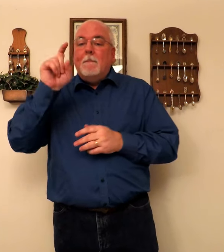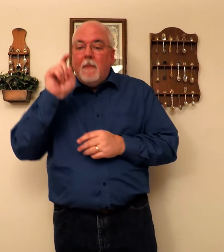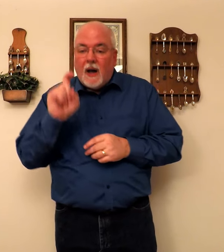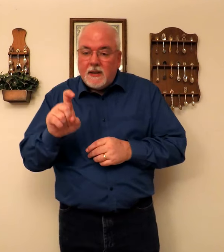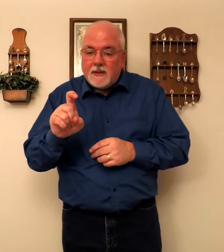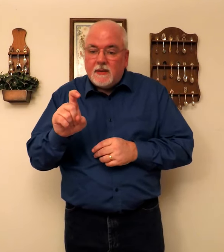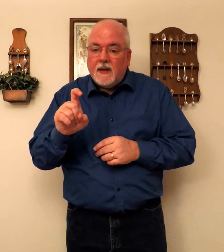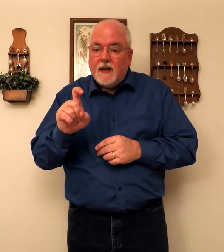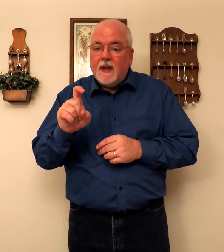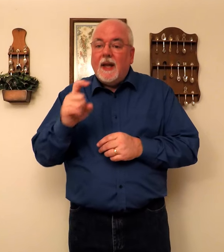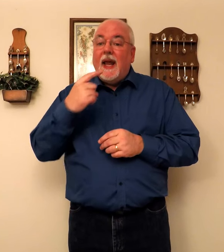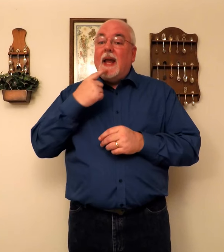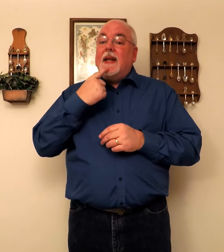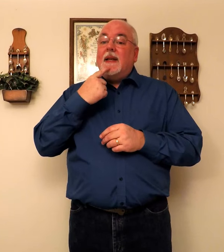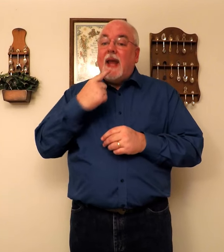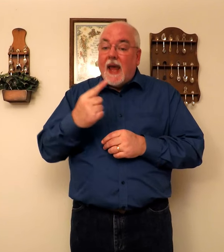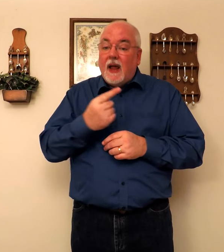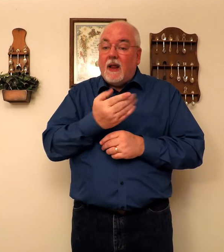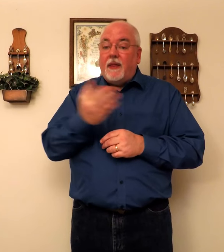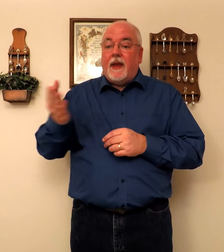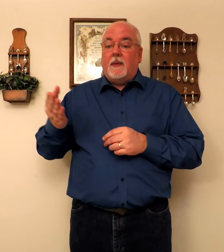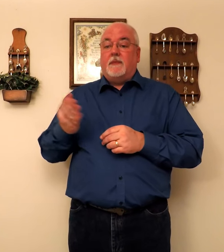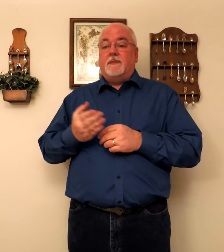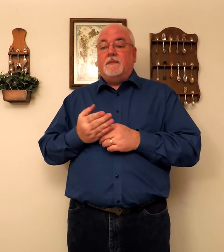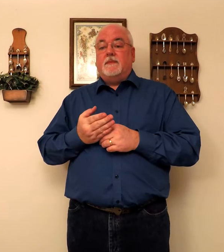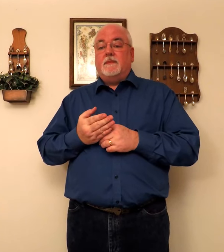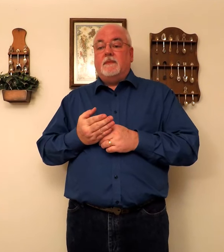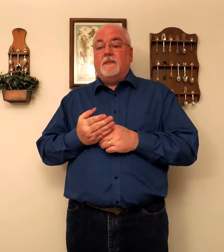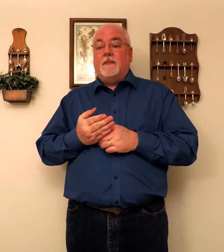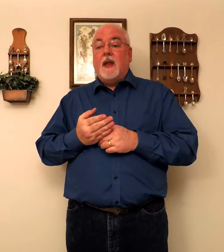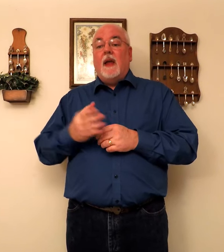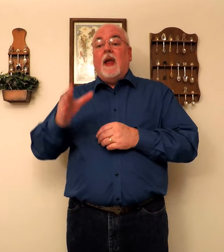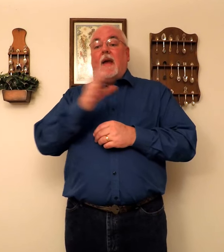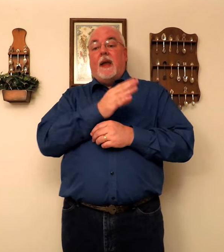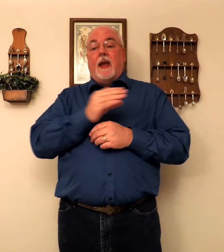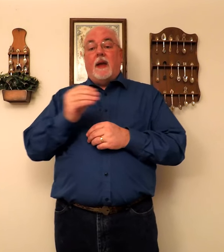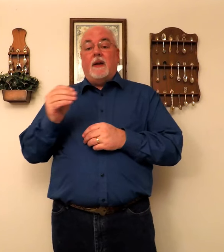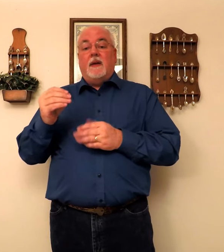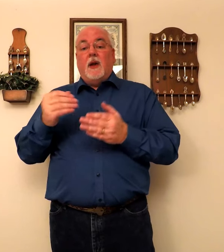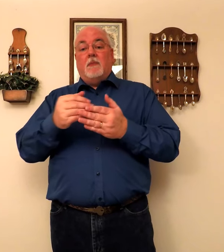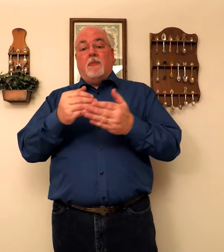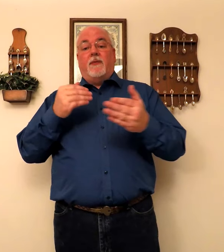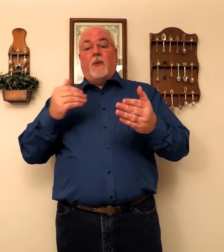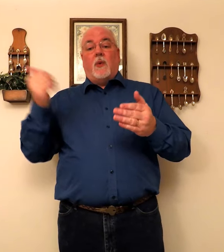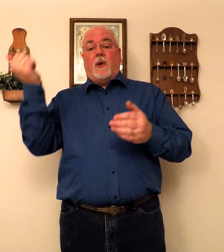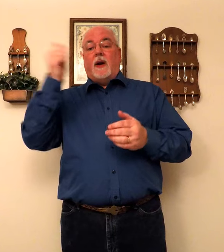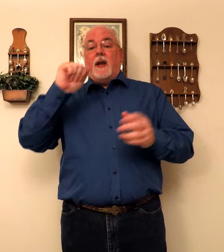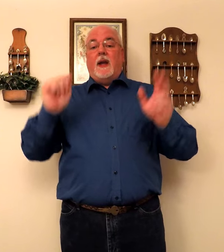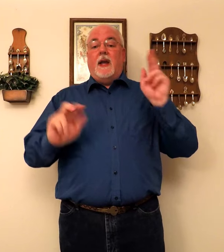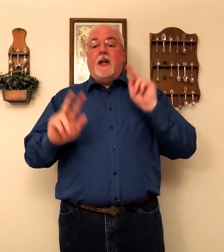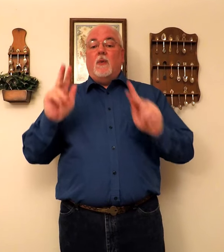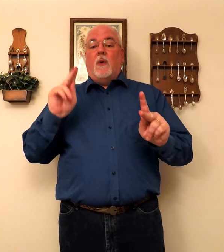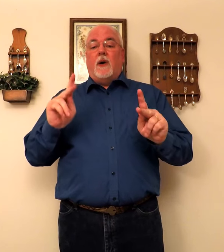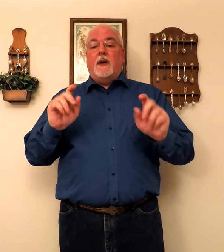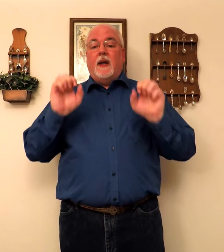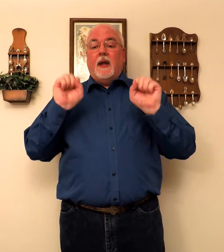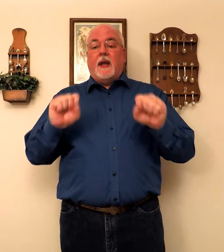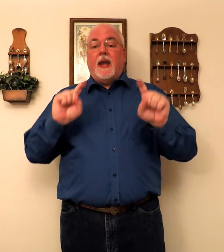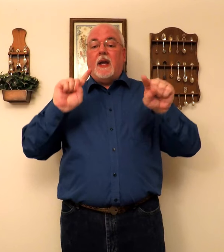Must. Tell. Them. Them. And. Before. Anyone. Can.